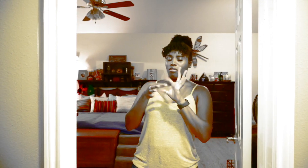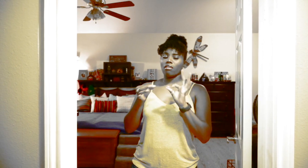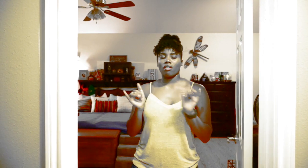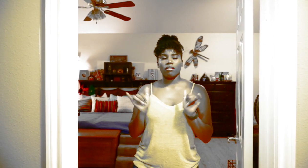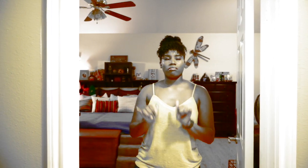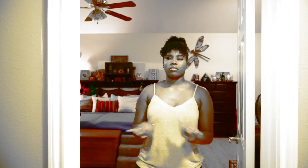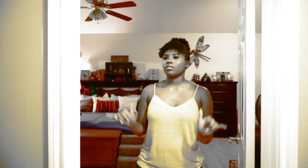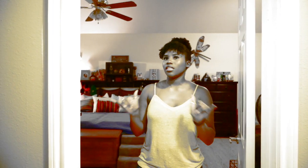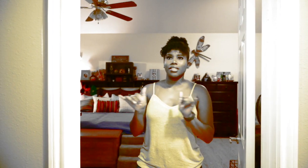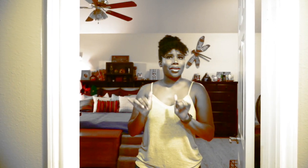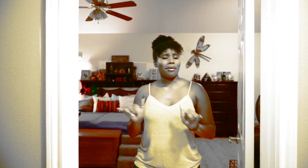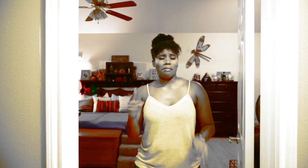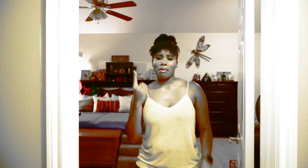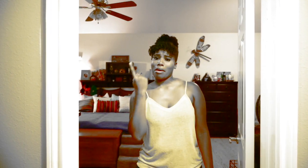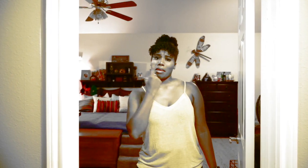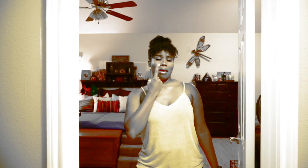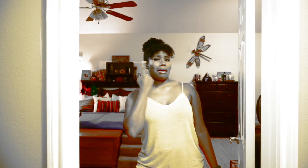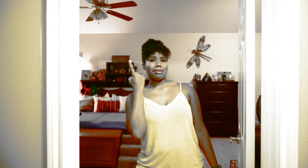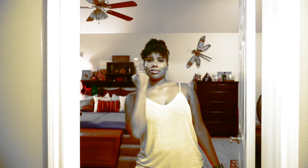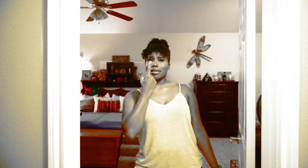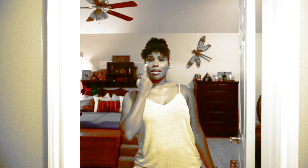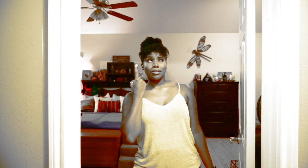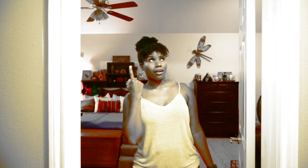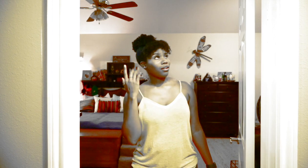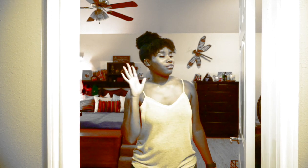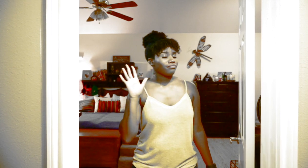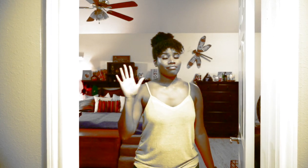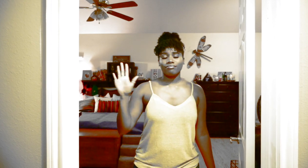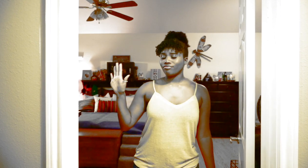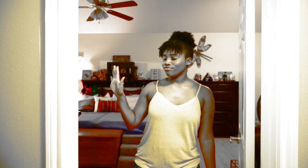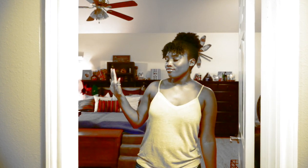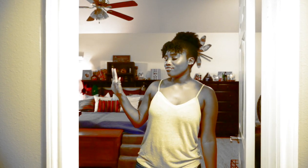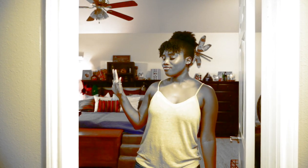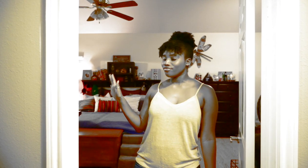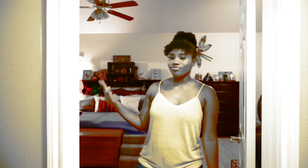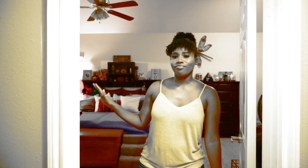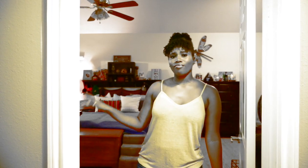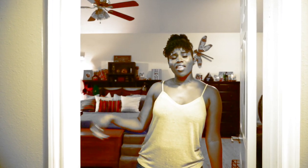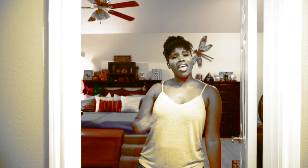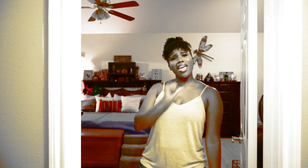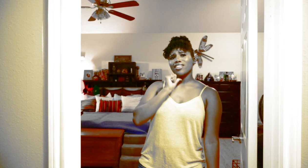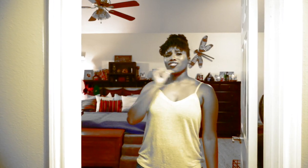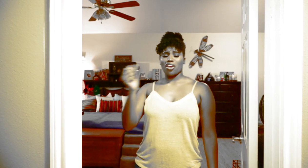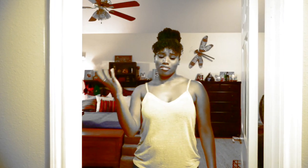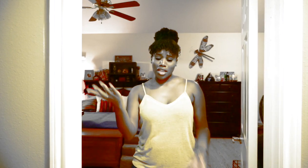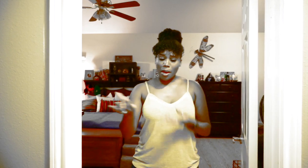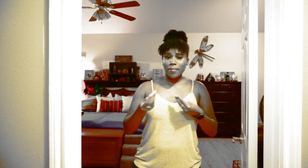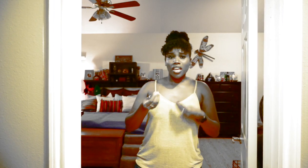refund Please, what else is on And don't tell